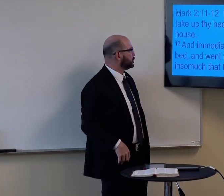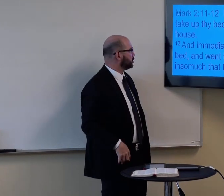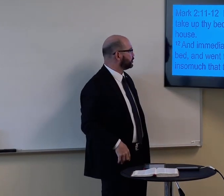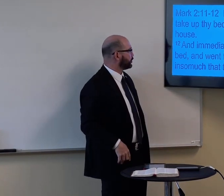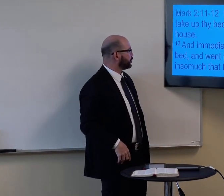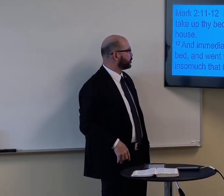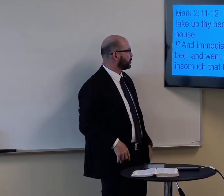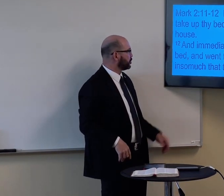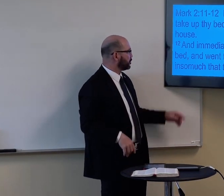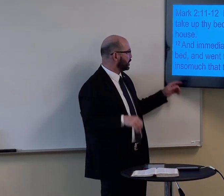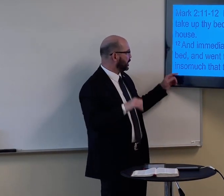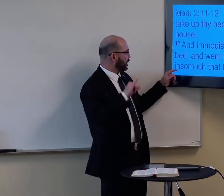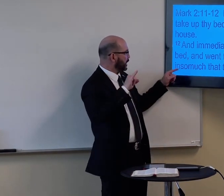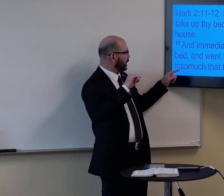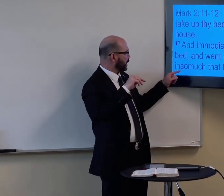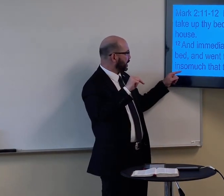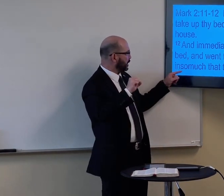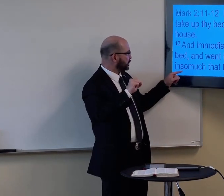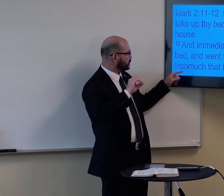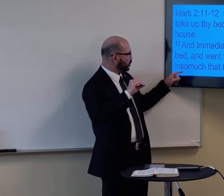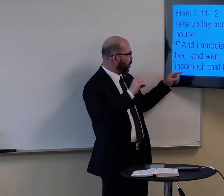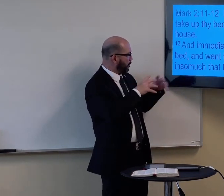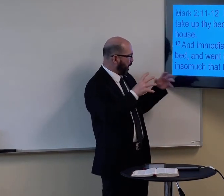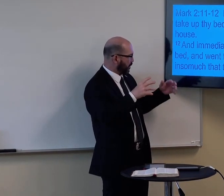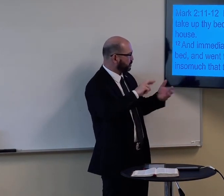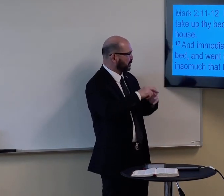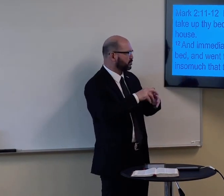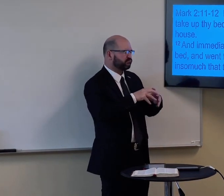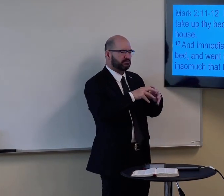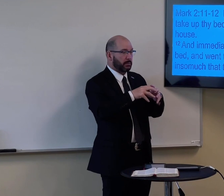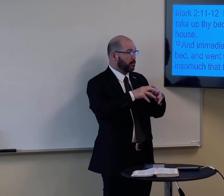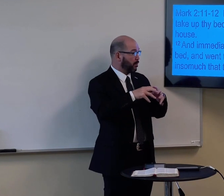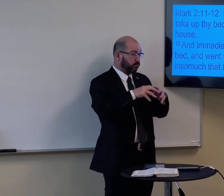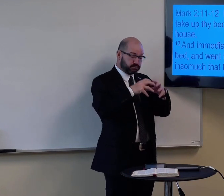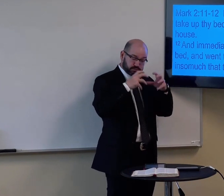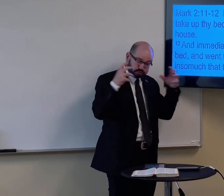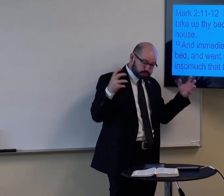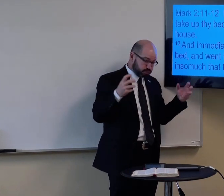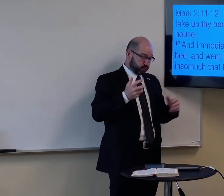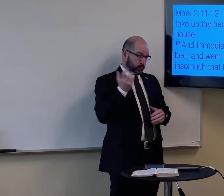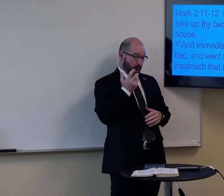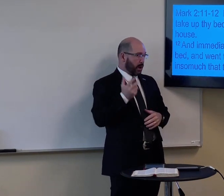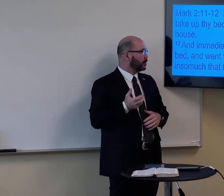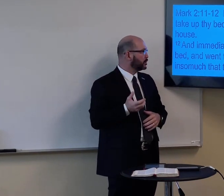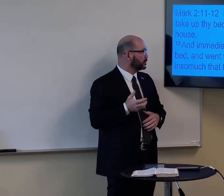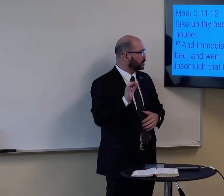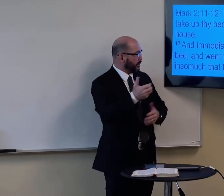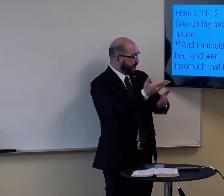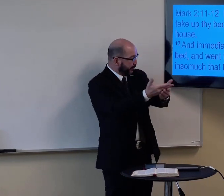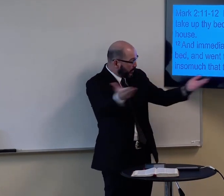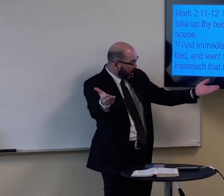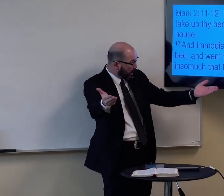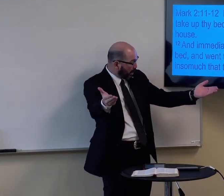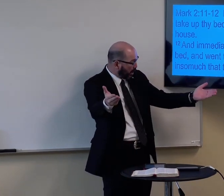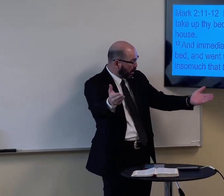They're all watching. In so much that they